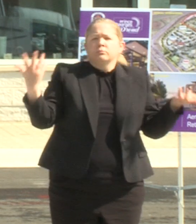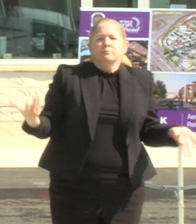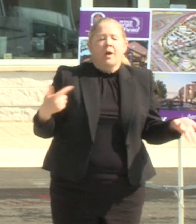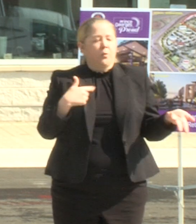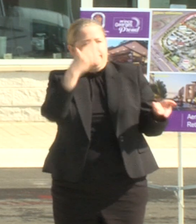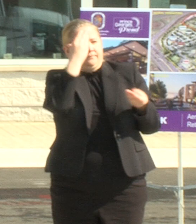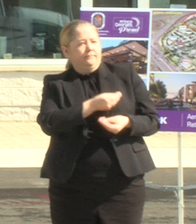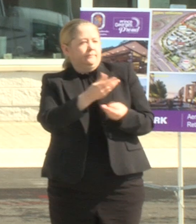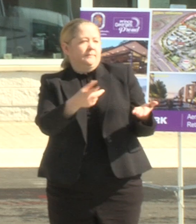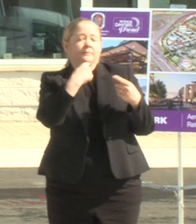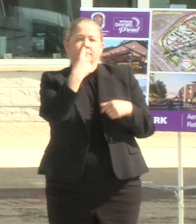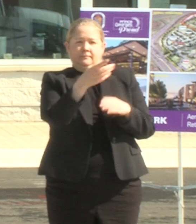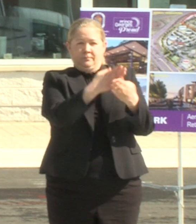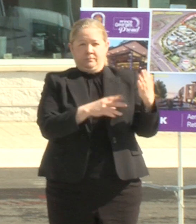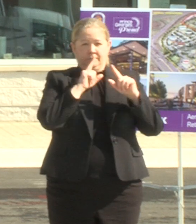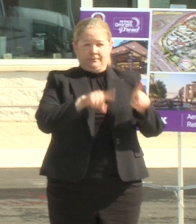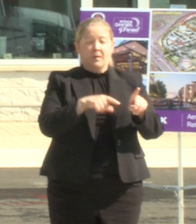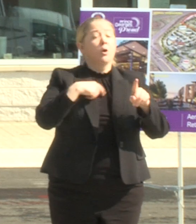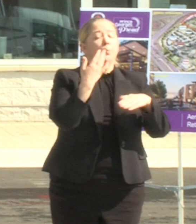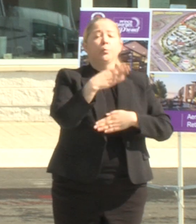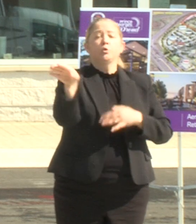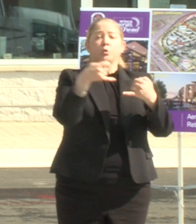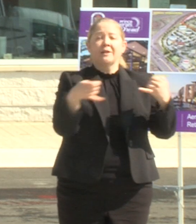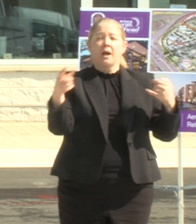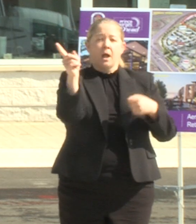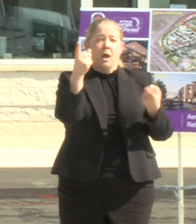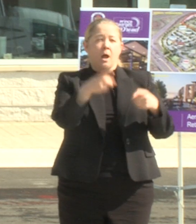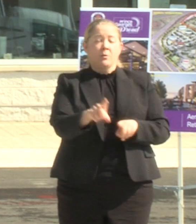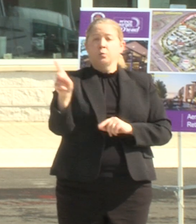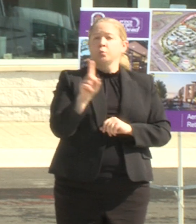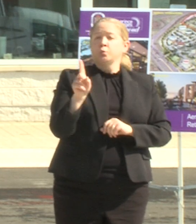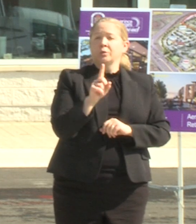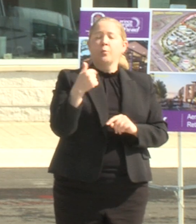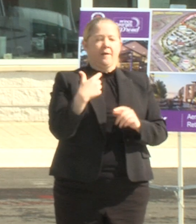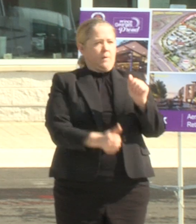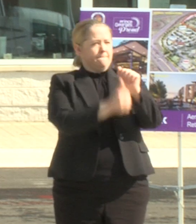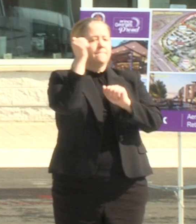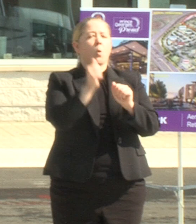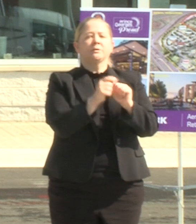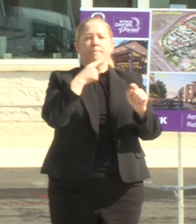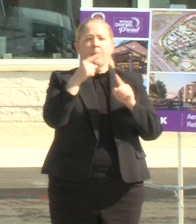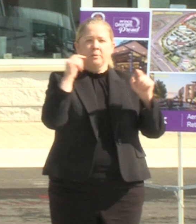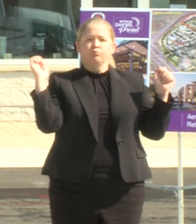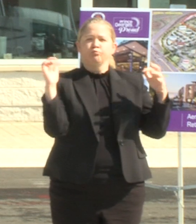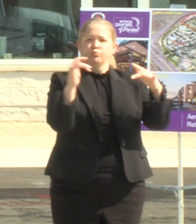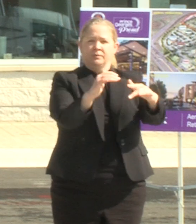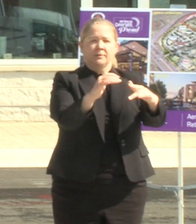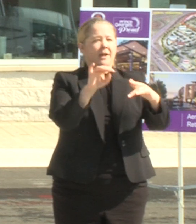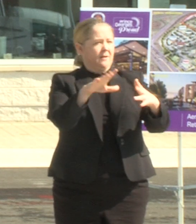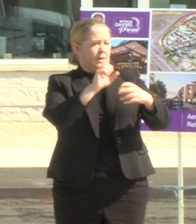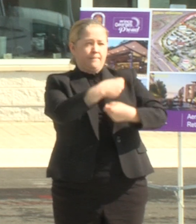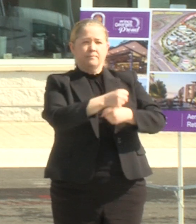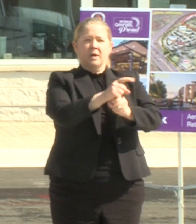part of that question today the blue line happens to be the place where we have the most public land which makes it right